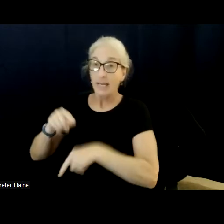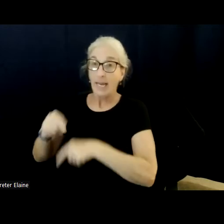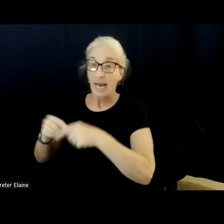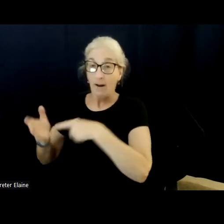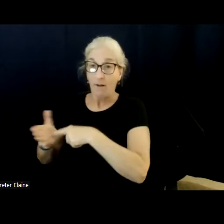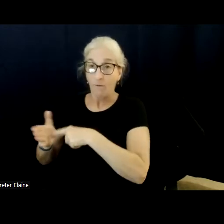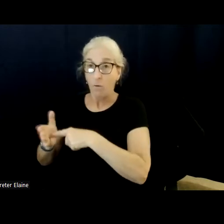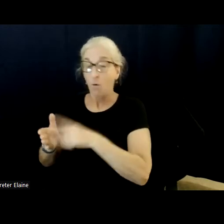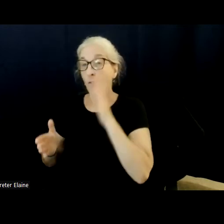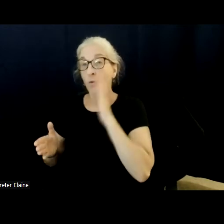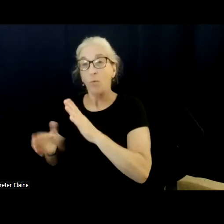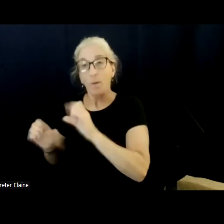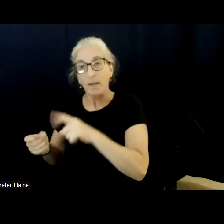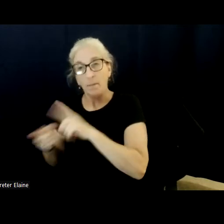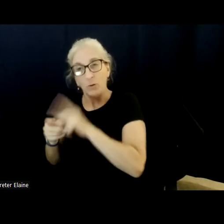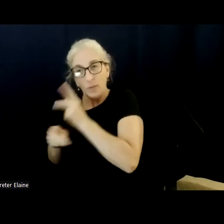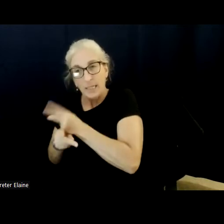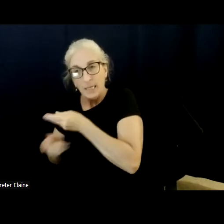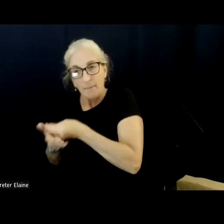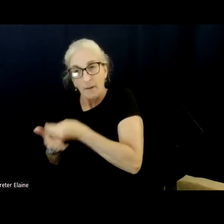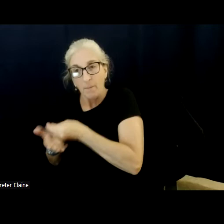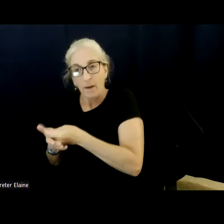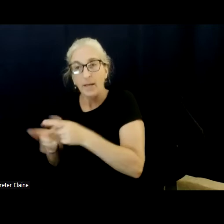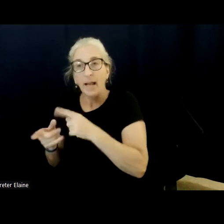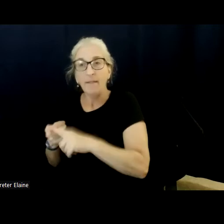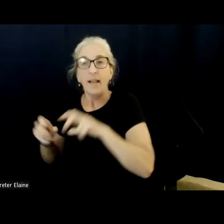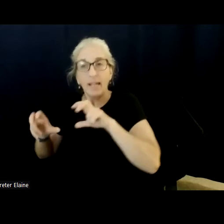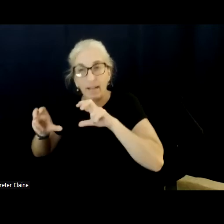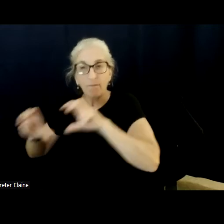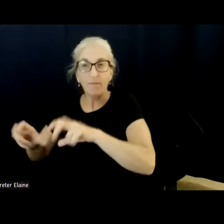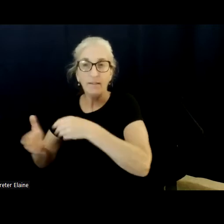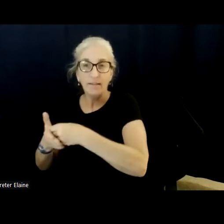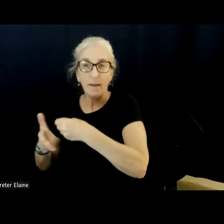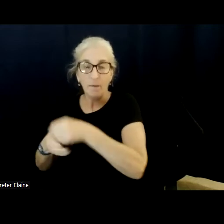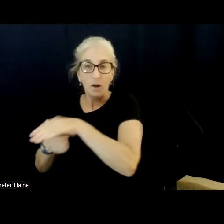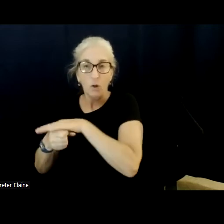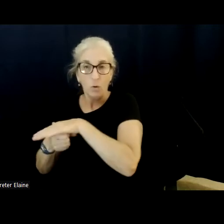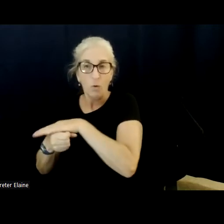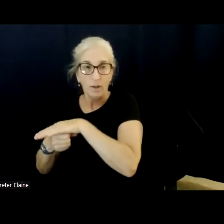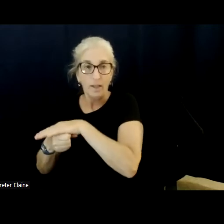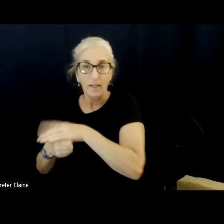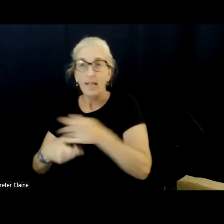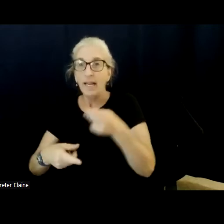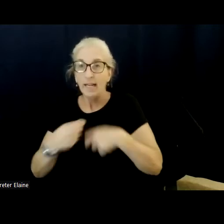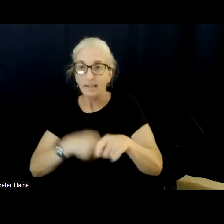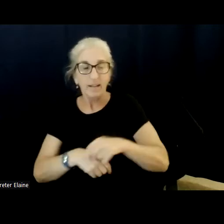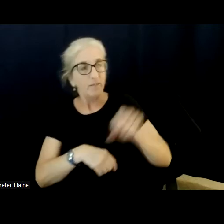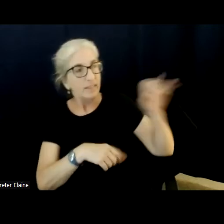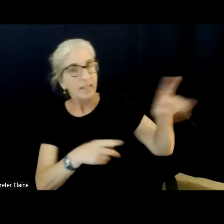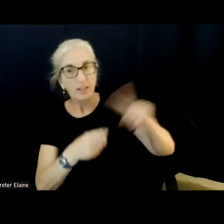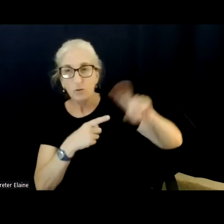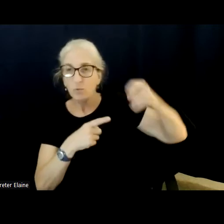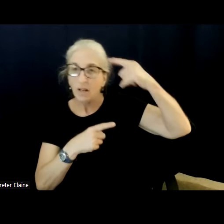kept locally is reinvested, instead of being a waste on, you know, on a corruption and